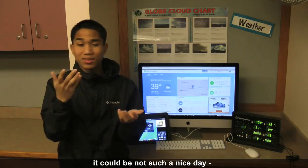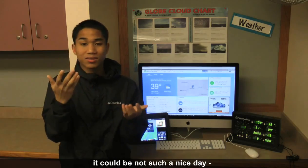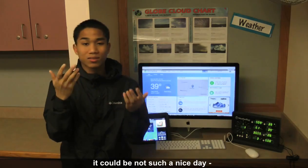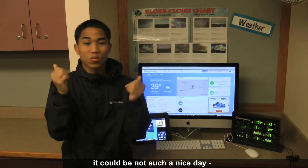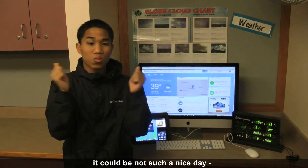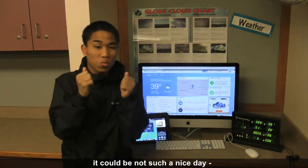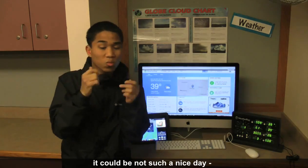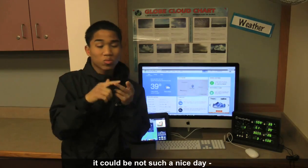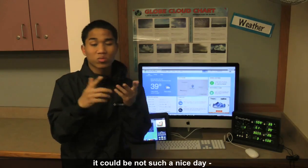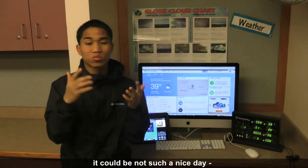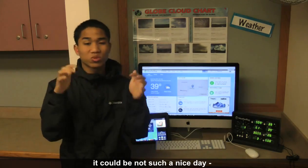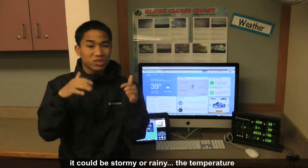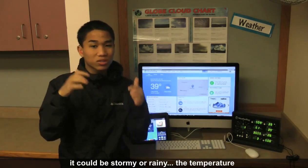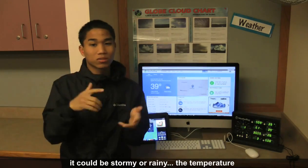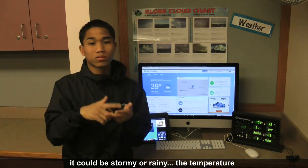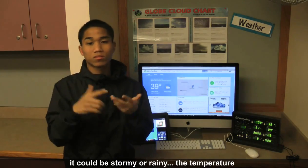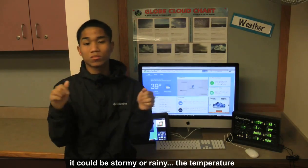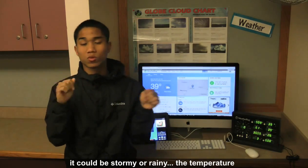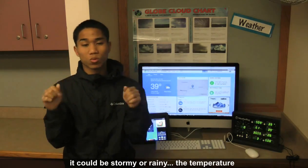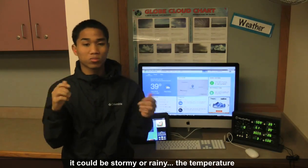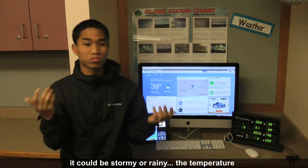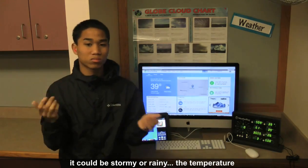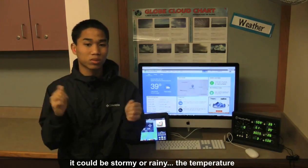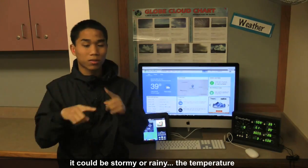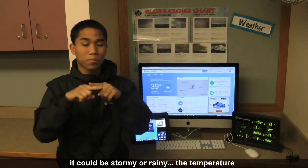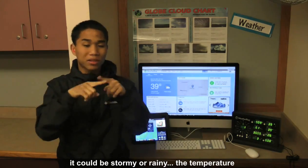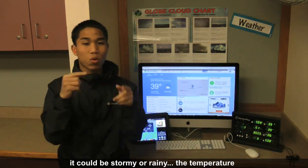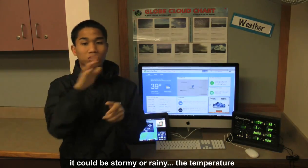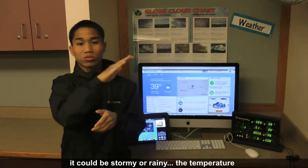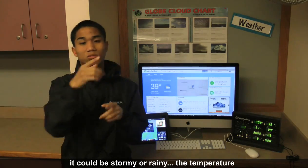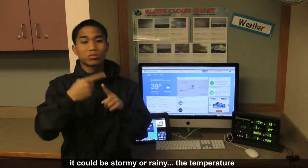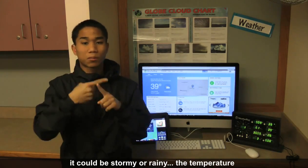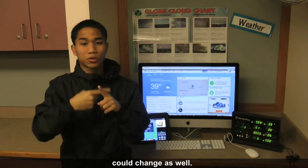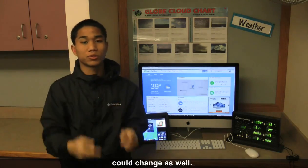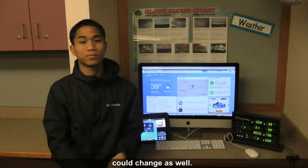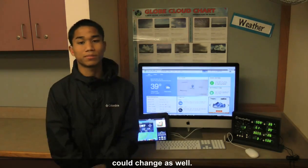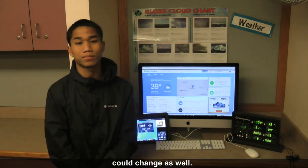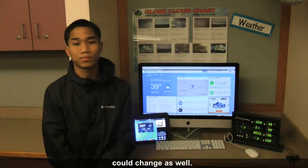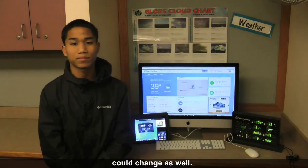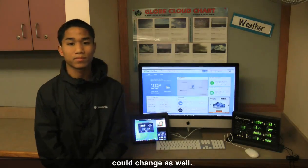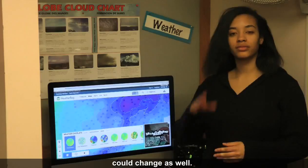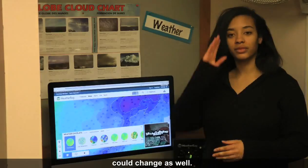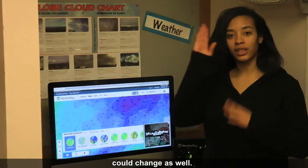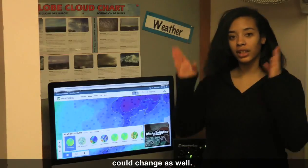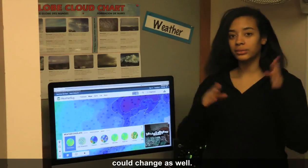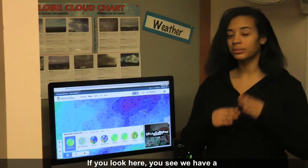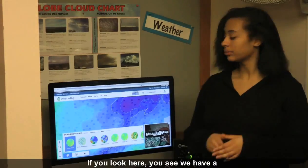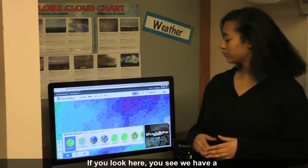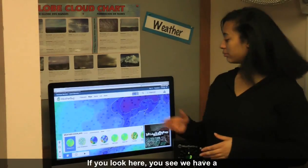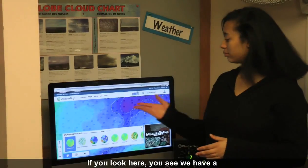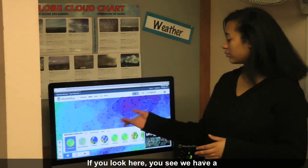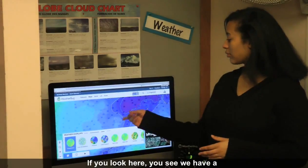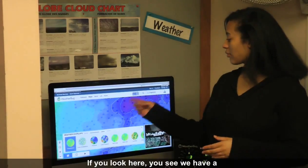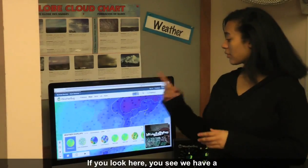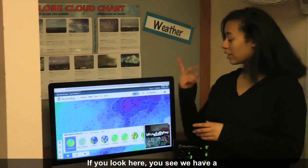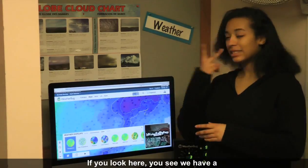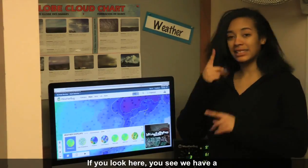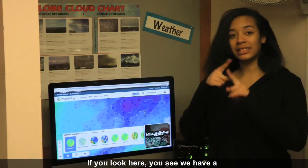could be not such a nice day. It could be stormy or rainy and the temperature could change as well. If you look here,